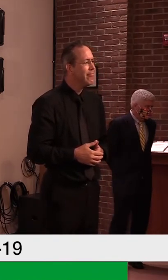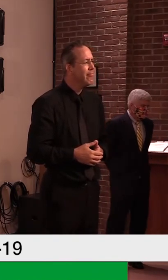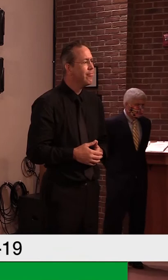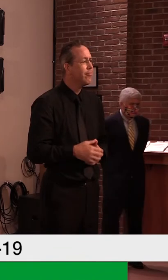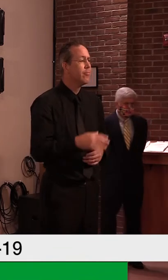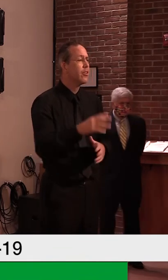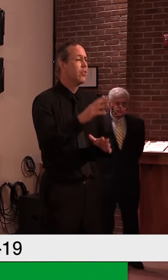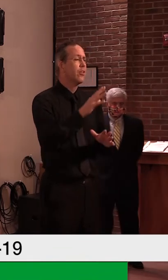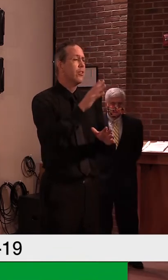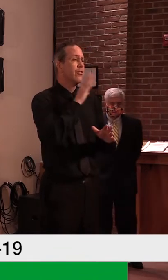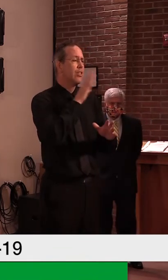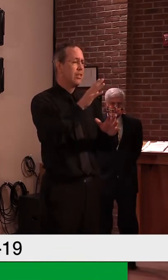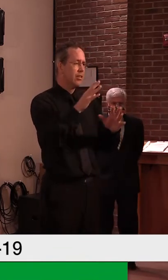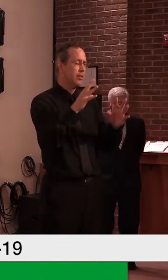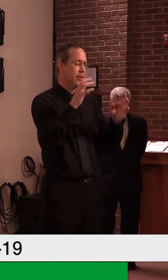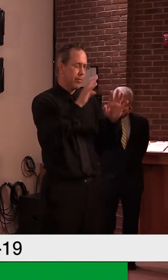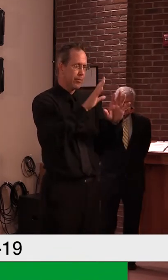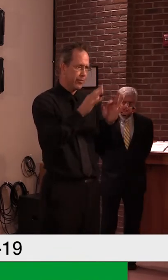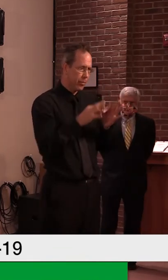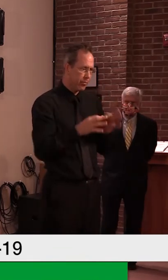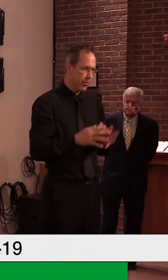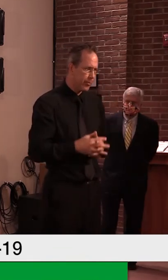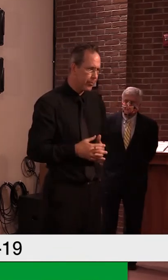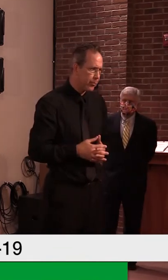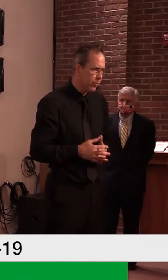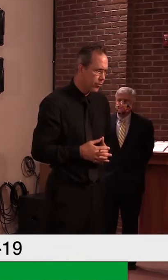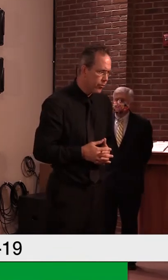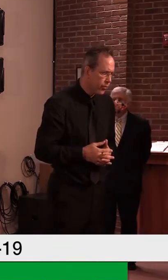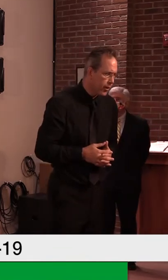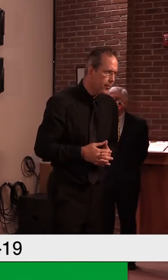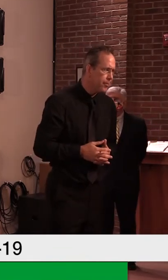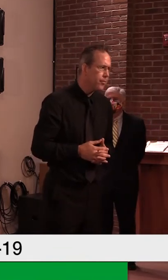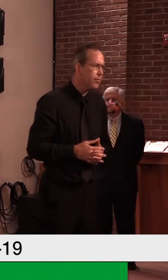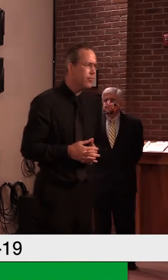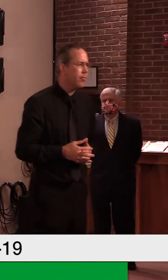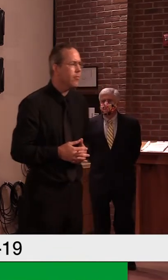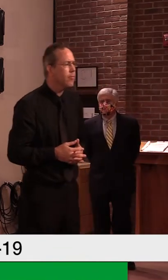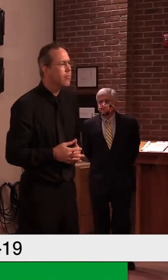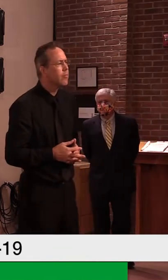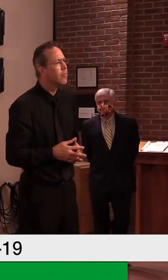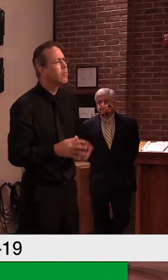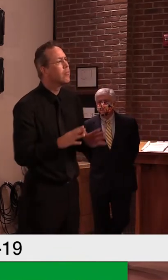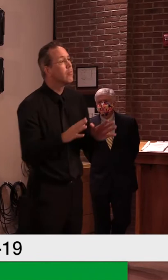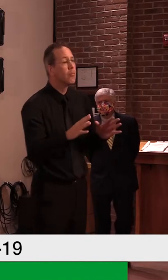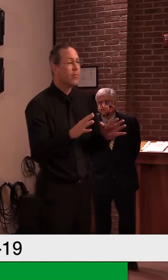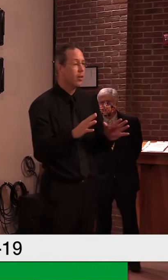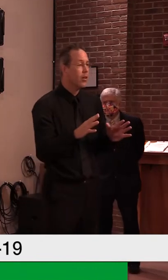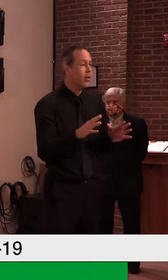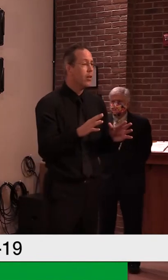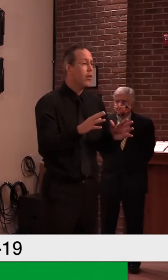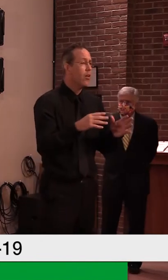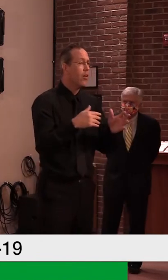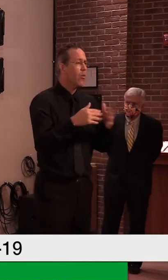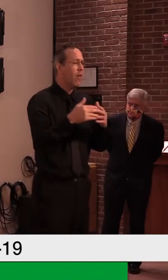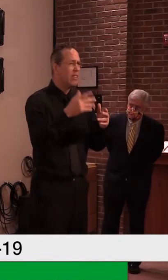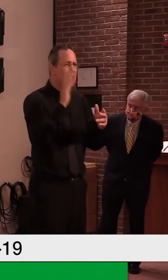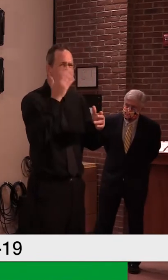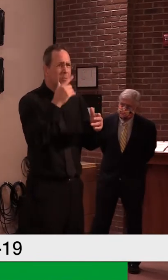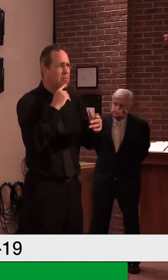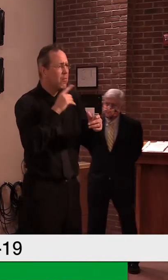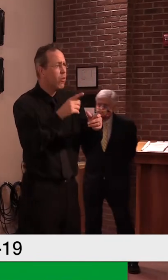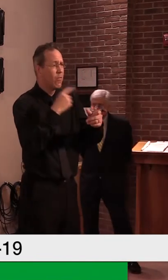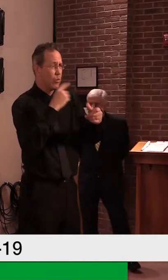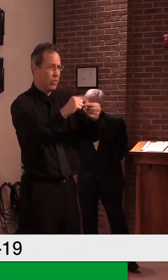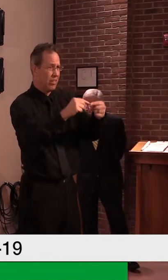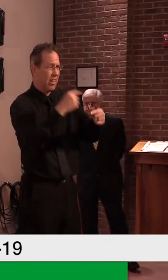in spite of what, uh, your concern is, we continue to do a thousand plus tests a day. Um,